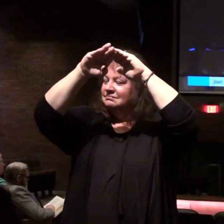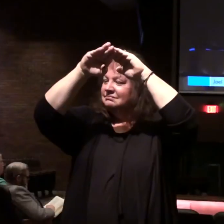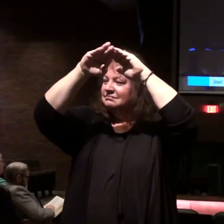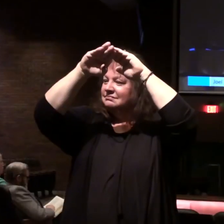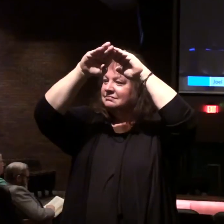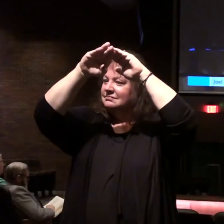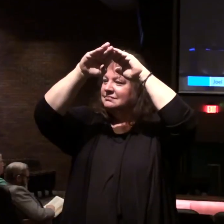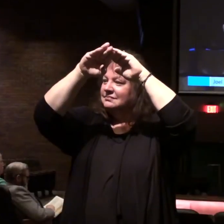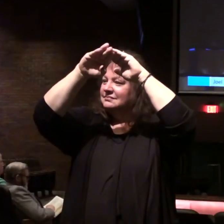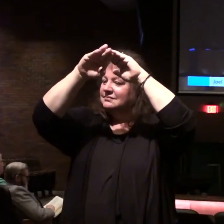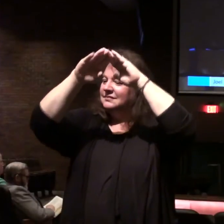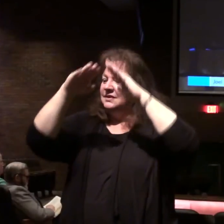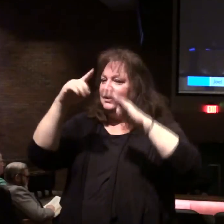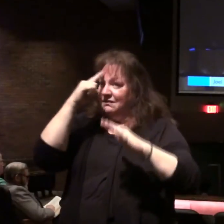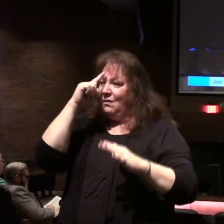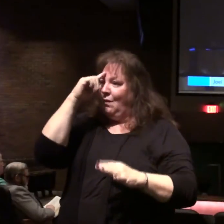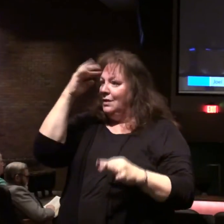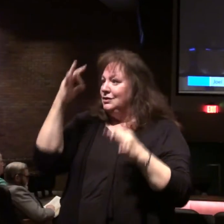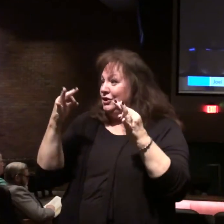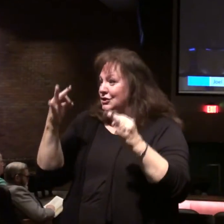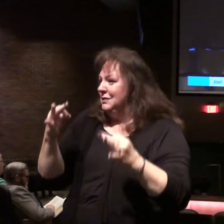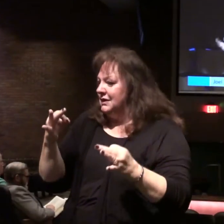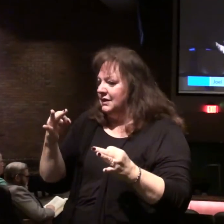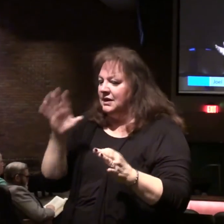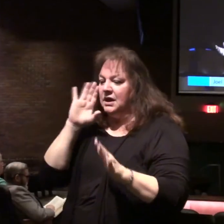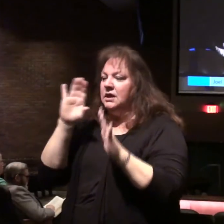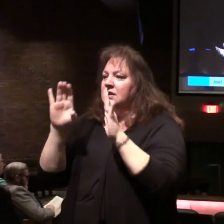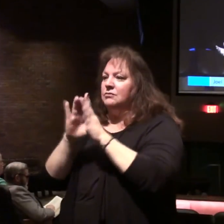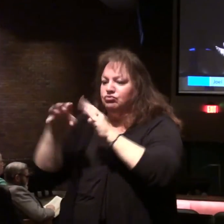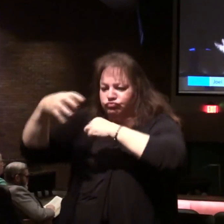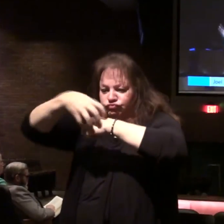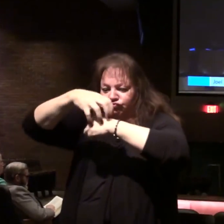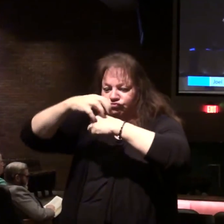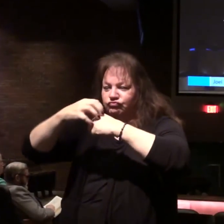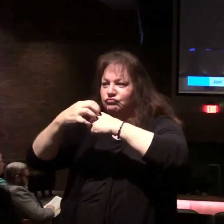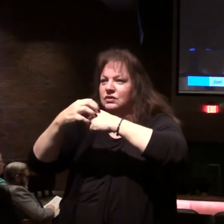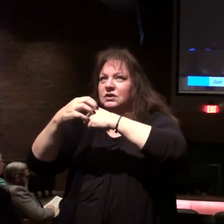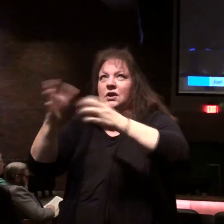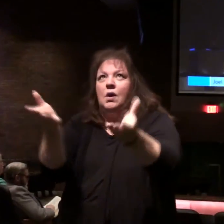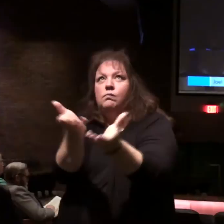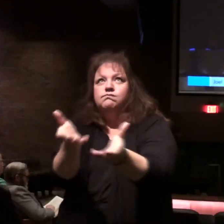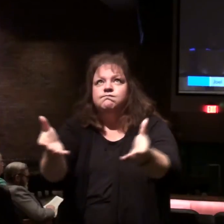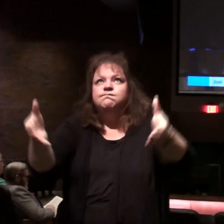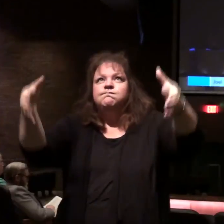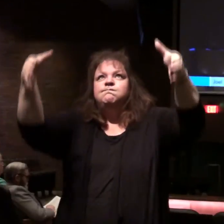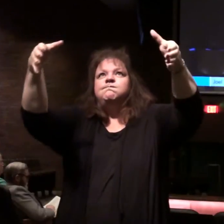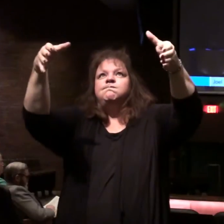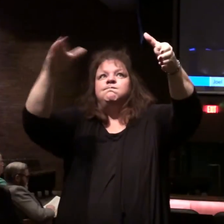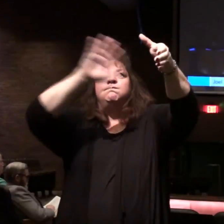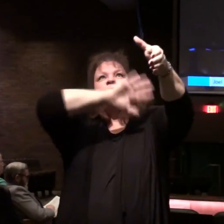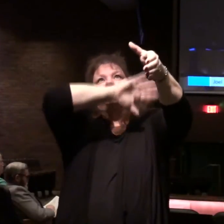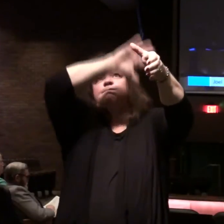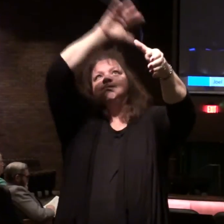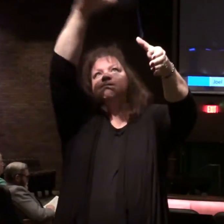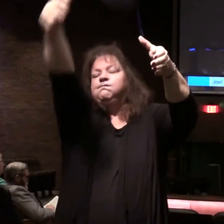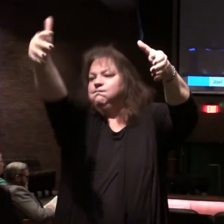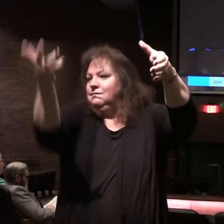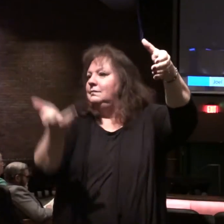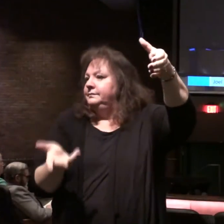for their judgment. Pictures like the grapes have filled up that upper bowl,